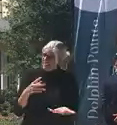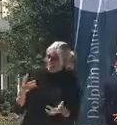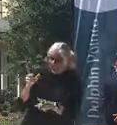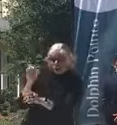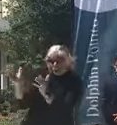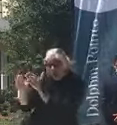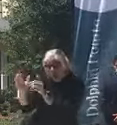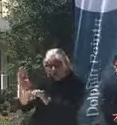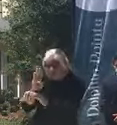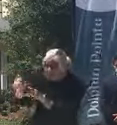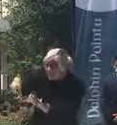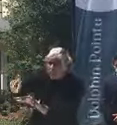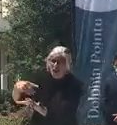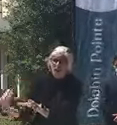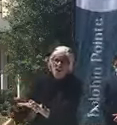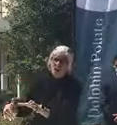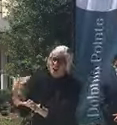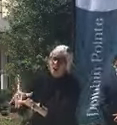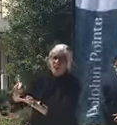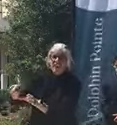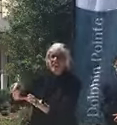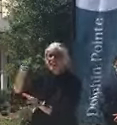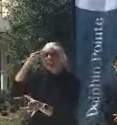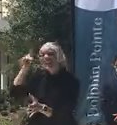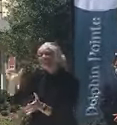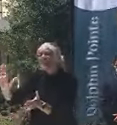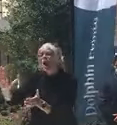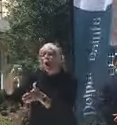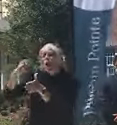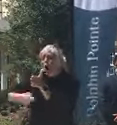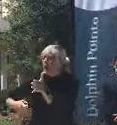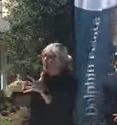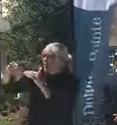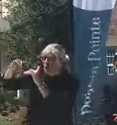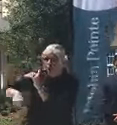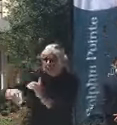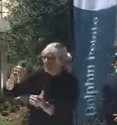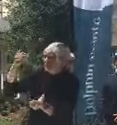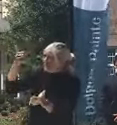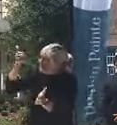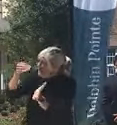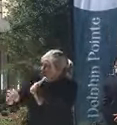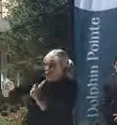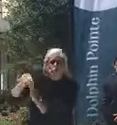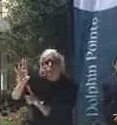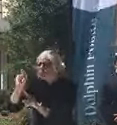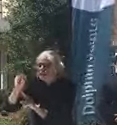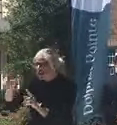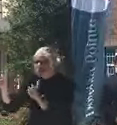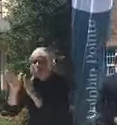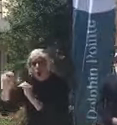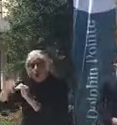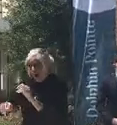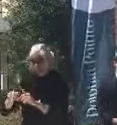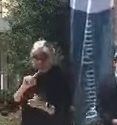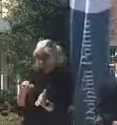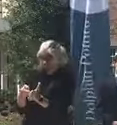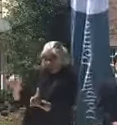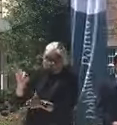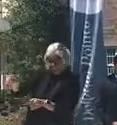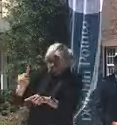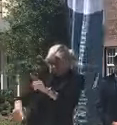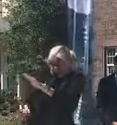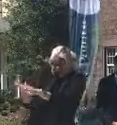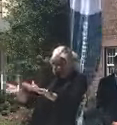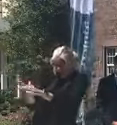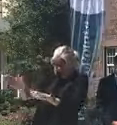costs are not tens of millions of dollars. Their costs are smaller, but they have bills. And if they can't do business, then how are they going to pay